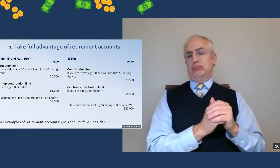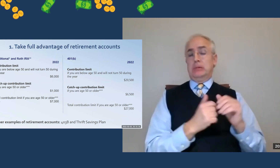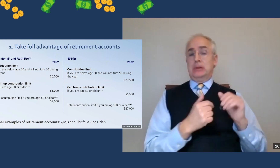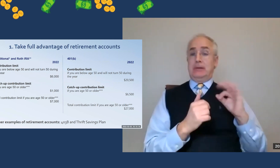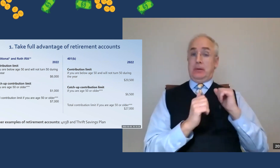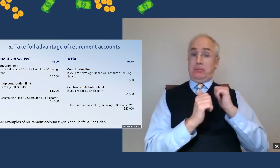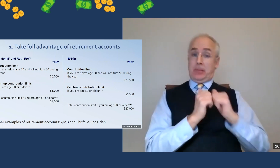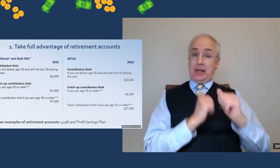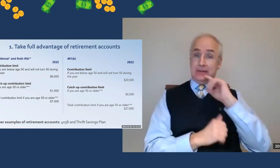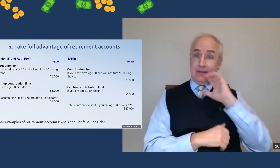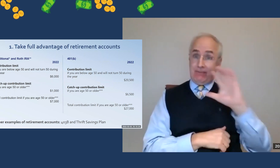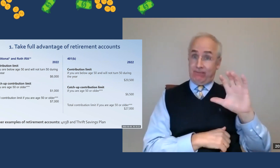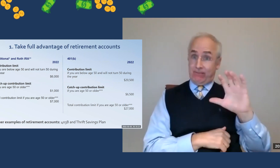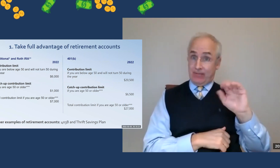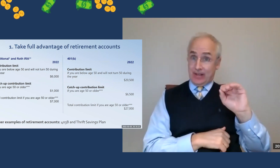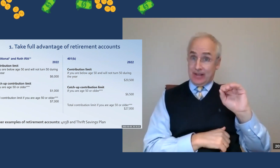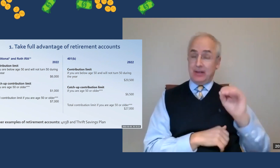to these types of accounts.